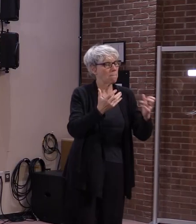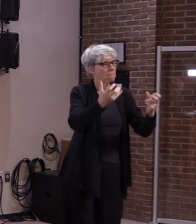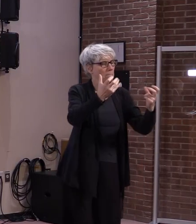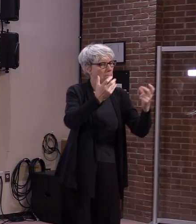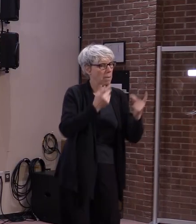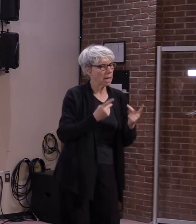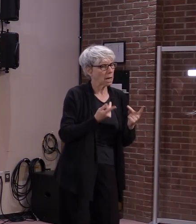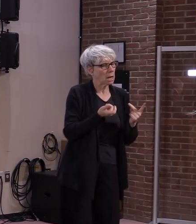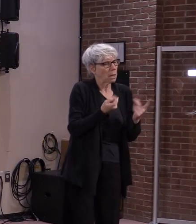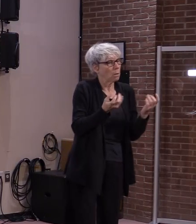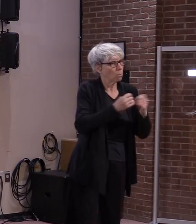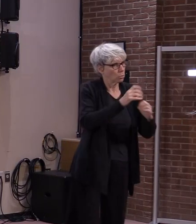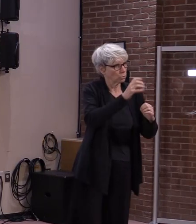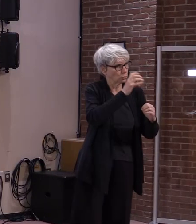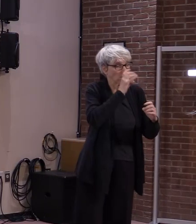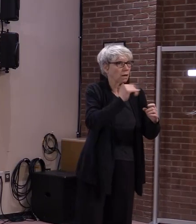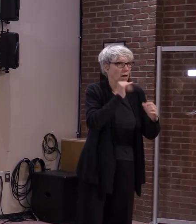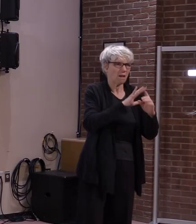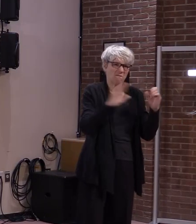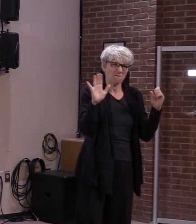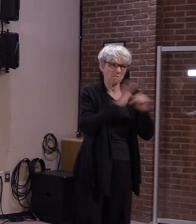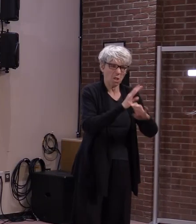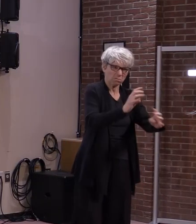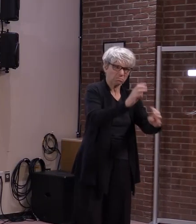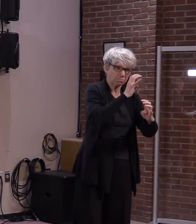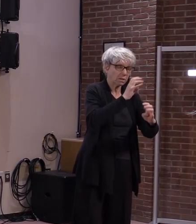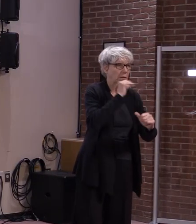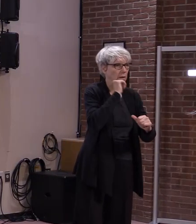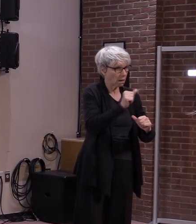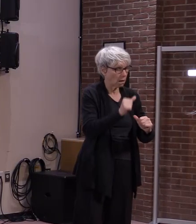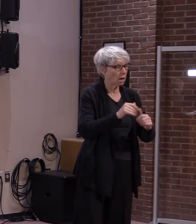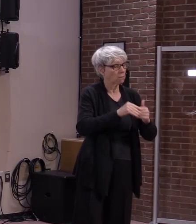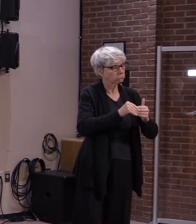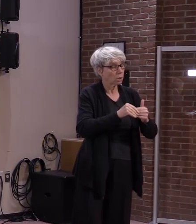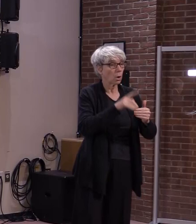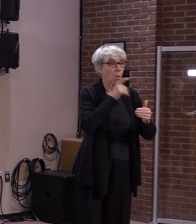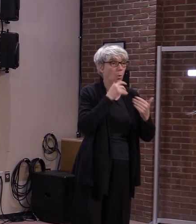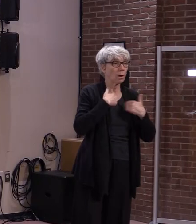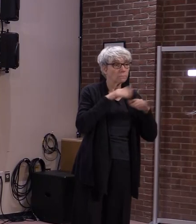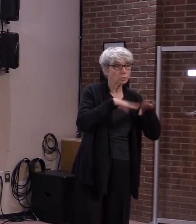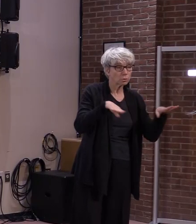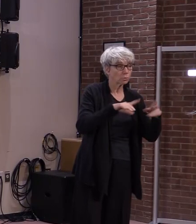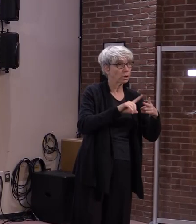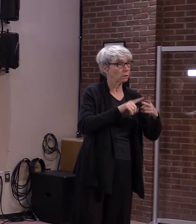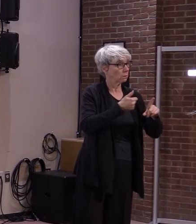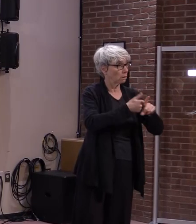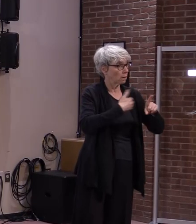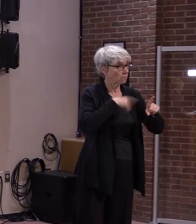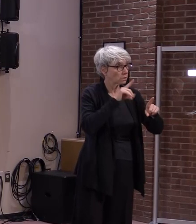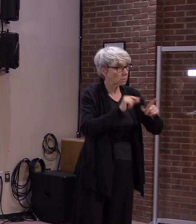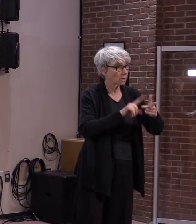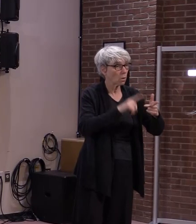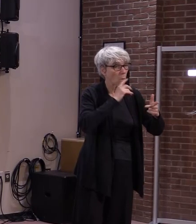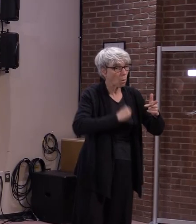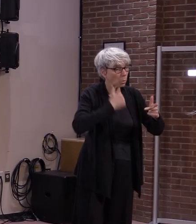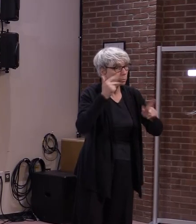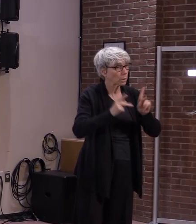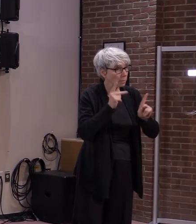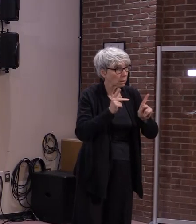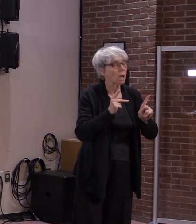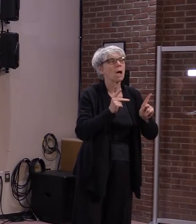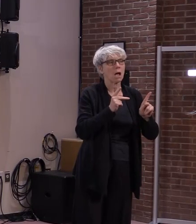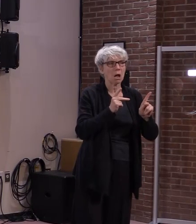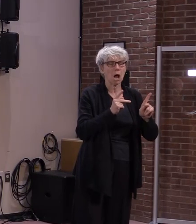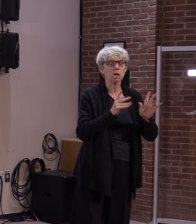eligibility with regard to housing households with children, people with disabilities, and older Vermonters. And